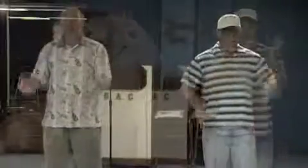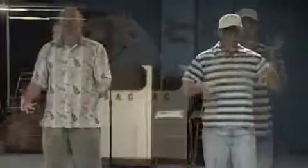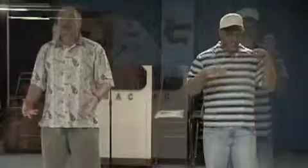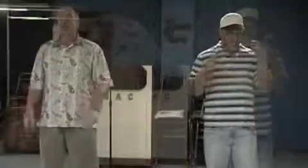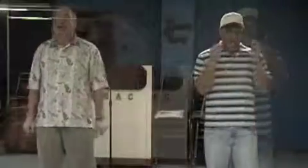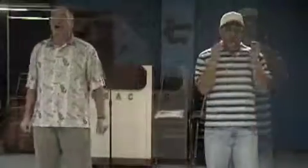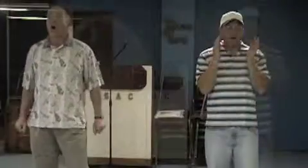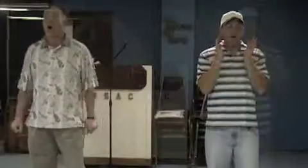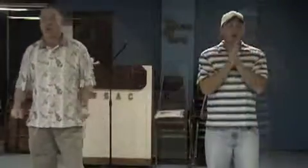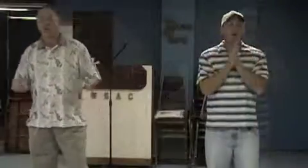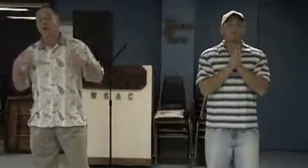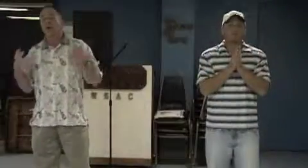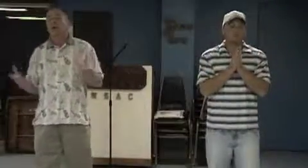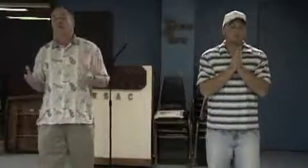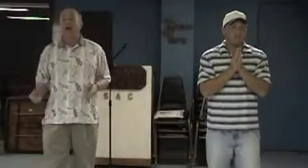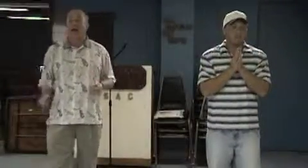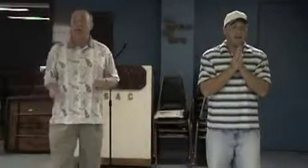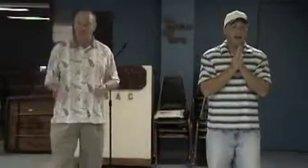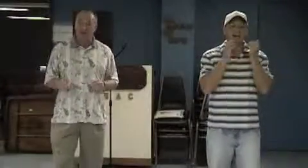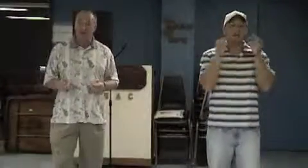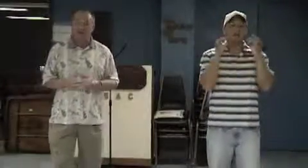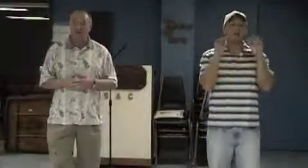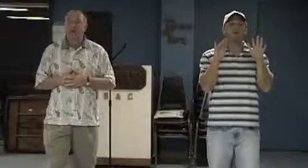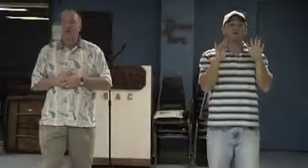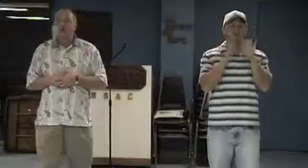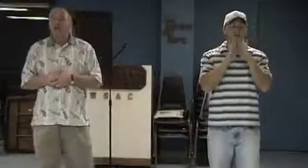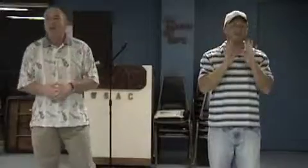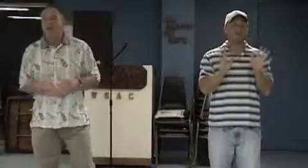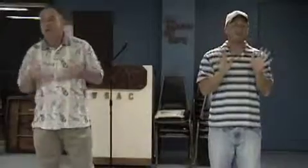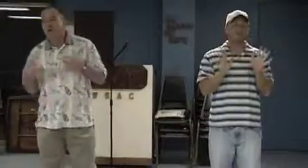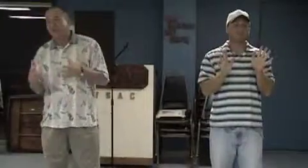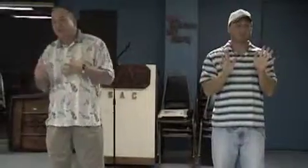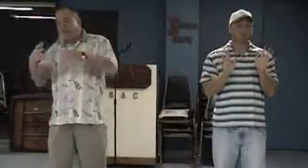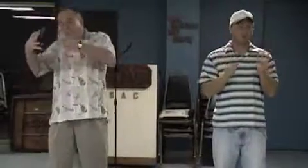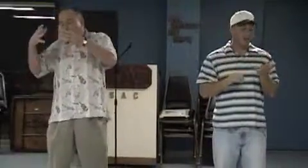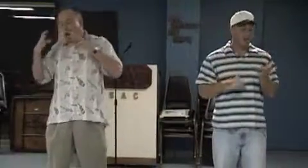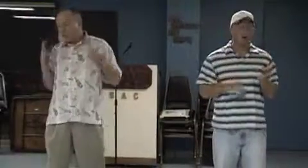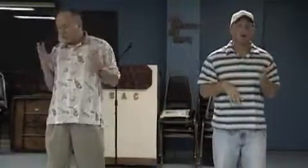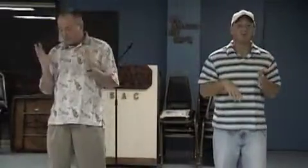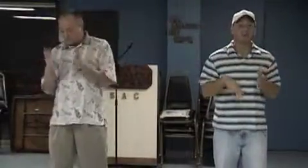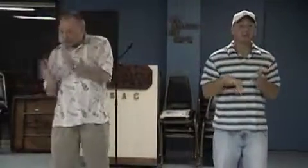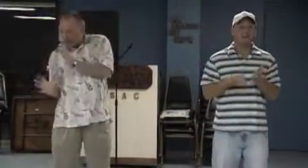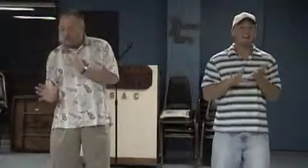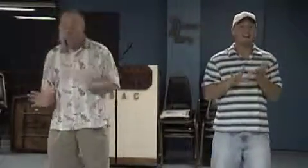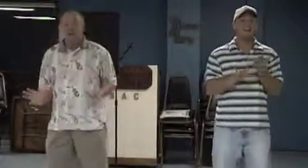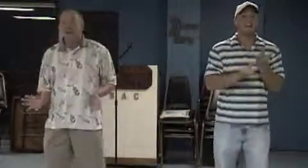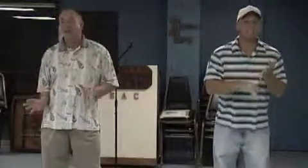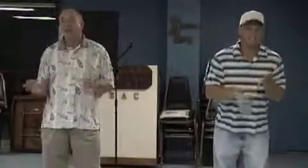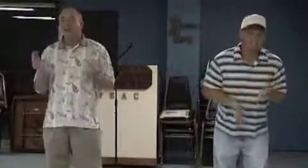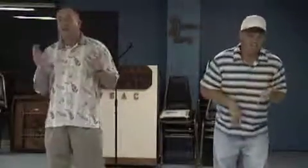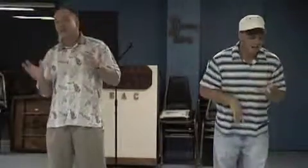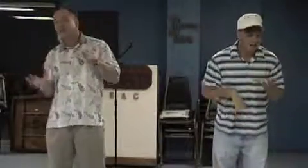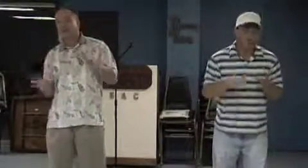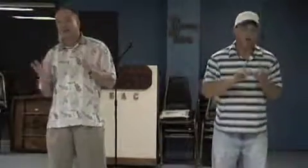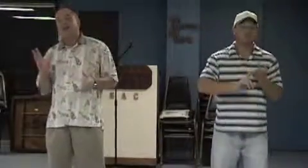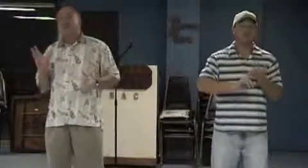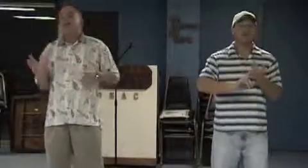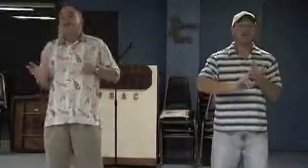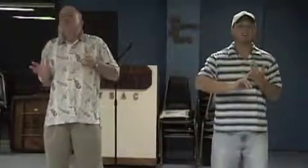Nikon. suits are really a stylish one. I've got marbles like you've never seen before. I've got marbles made out of granite. I've got marbles made out